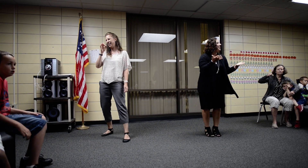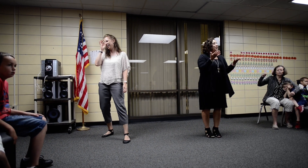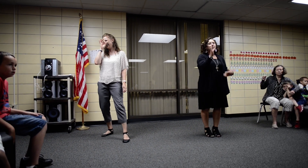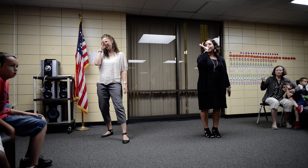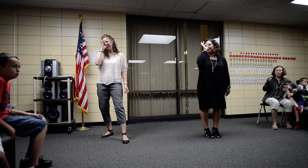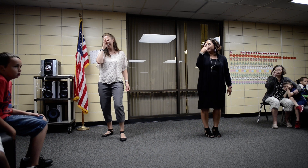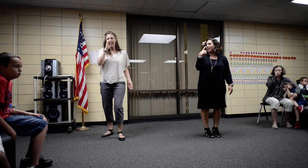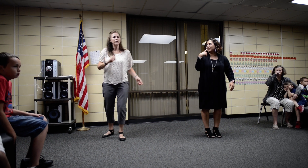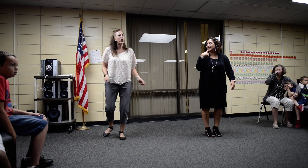What's the fox say?